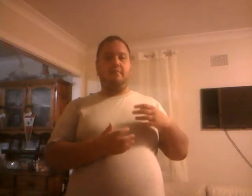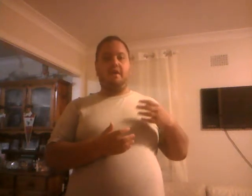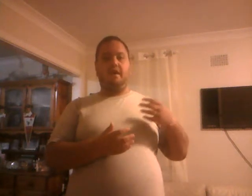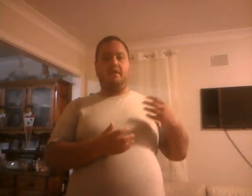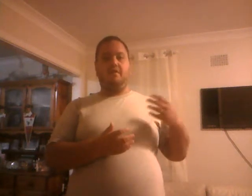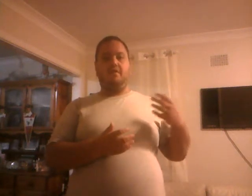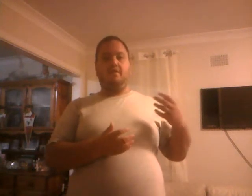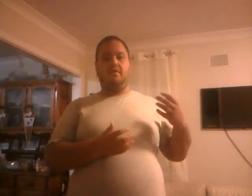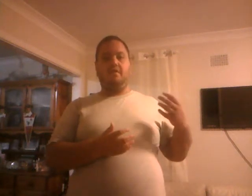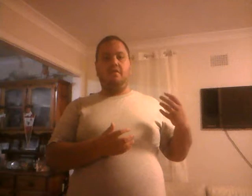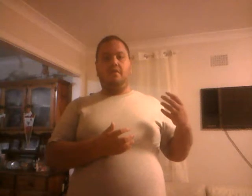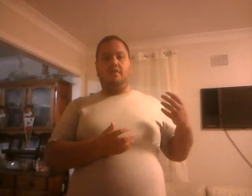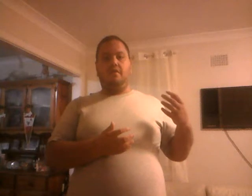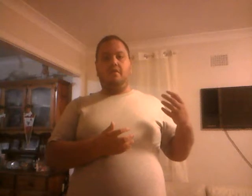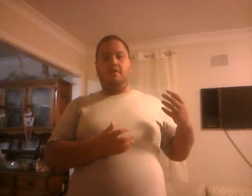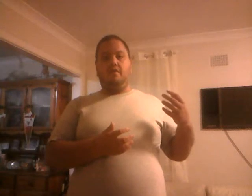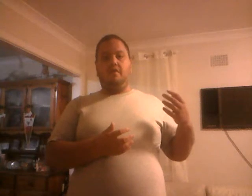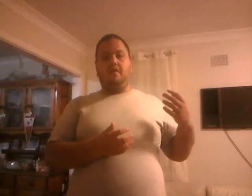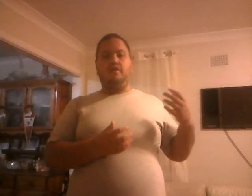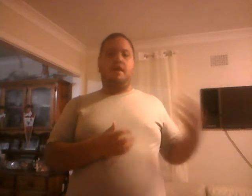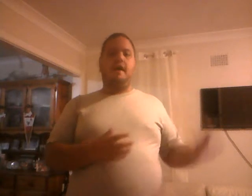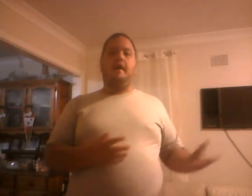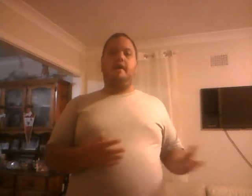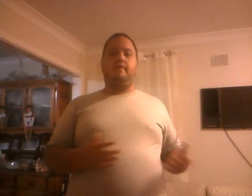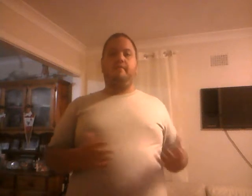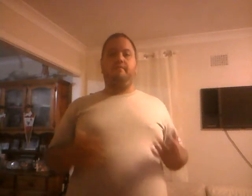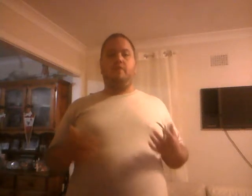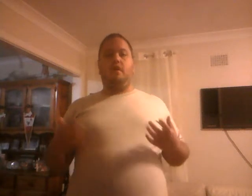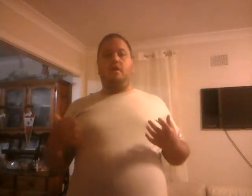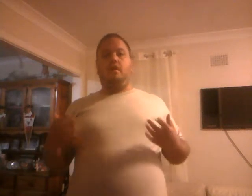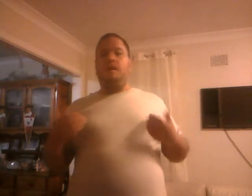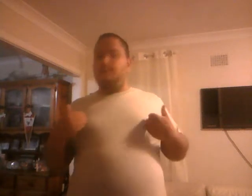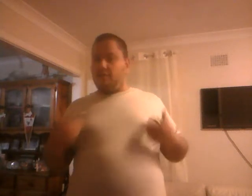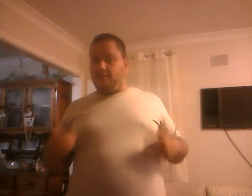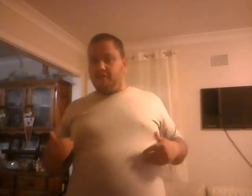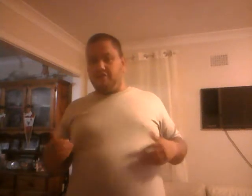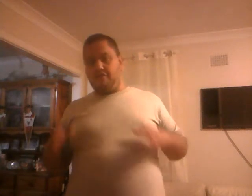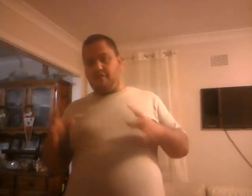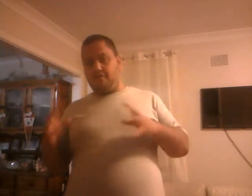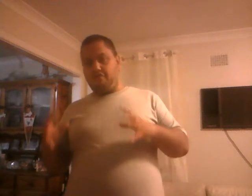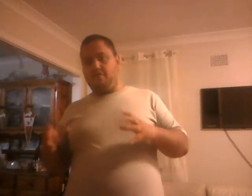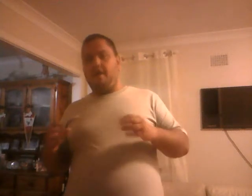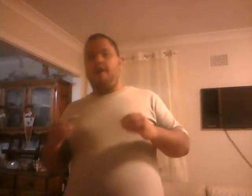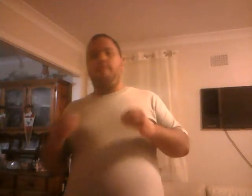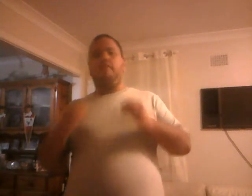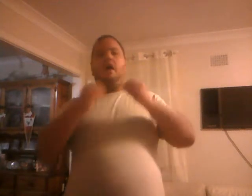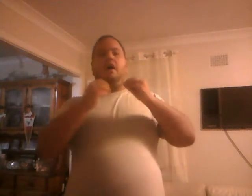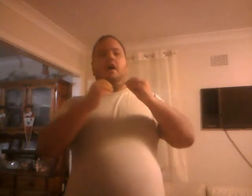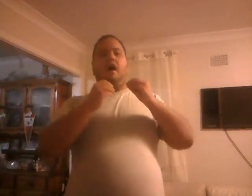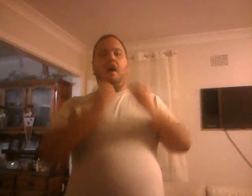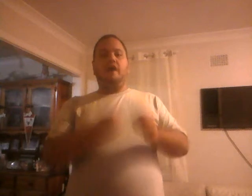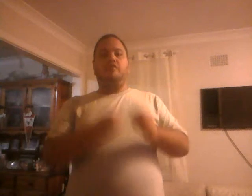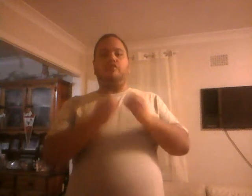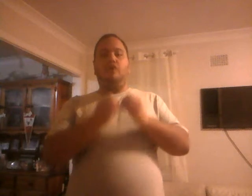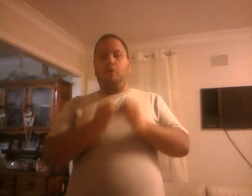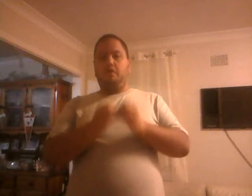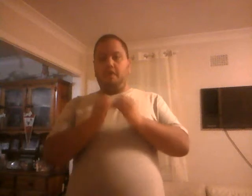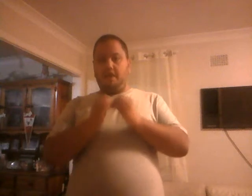happen in, in the UK. Like the conventions here in Australia. I do not want to